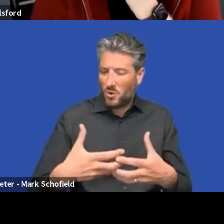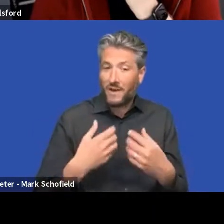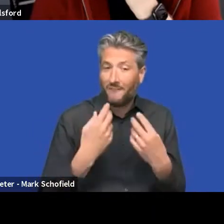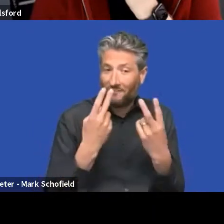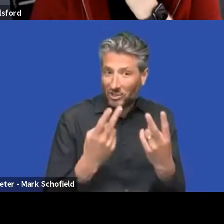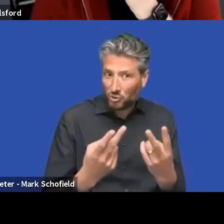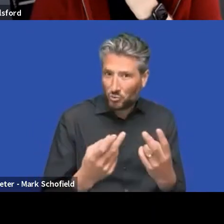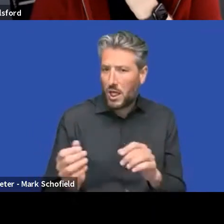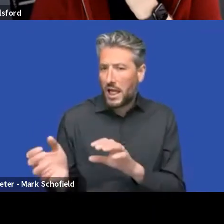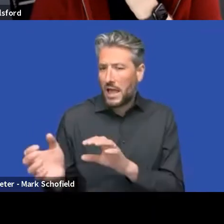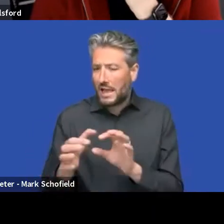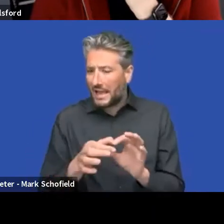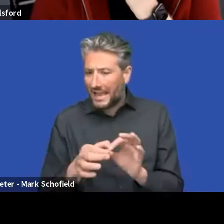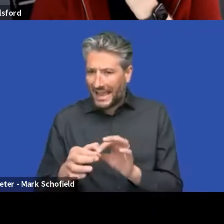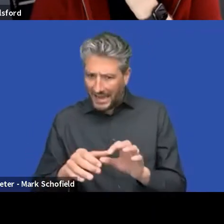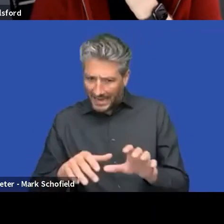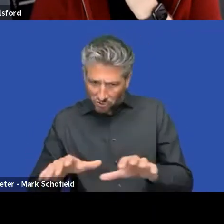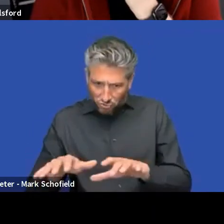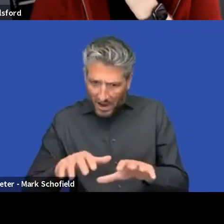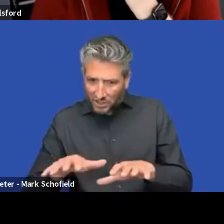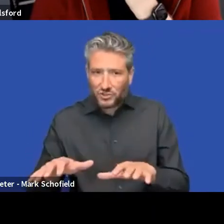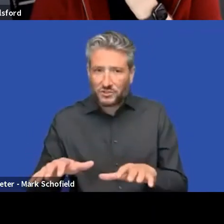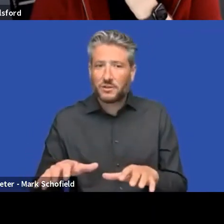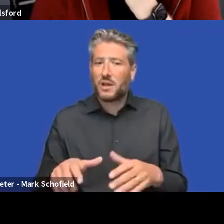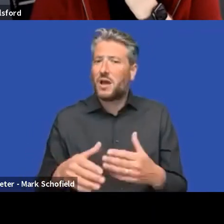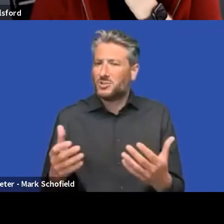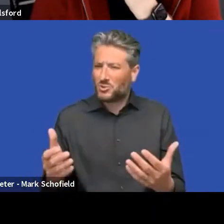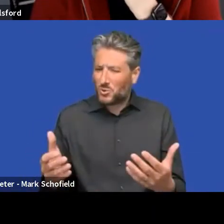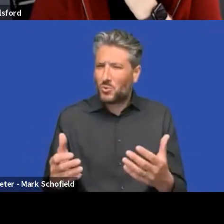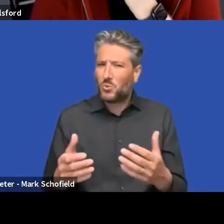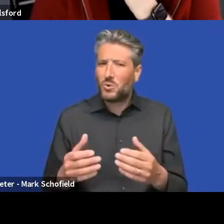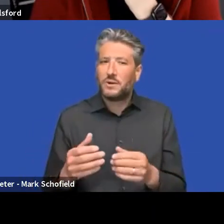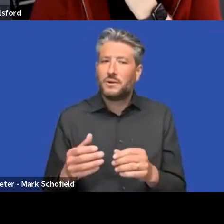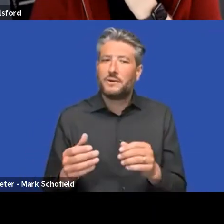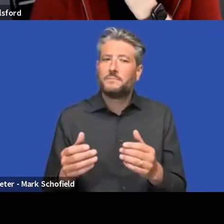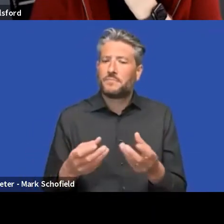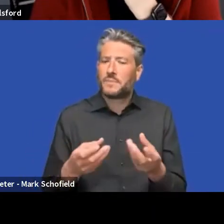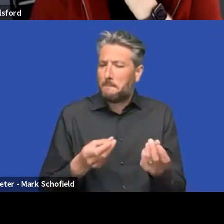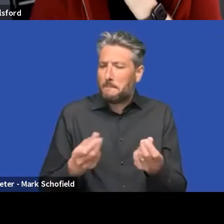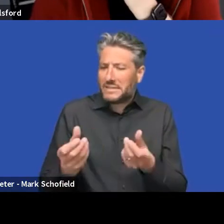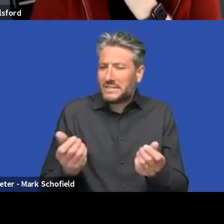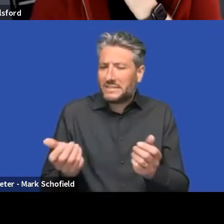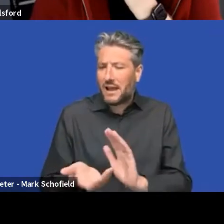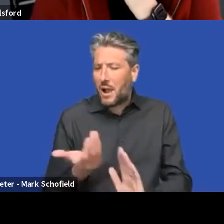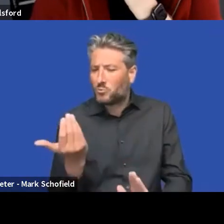So all the business logic is out. Implementors have to decide what a component does or how it